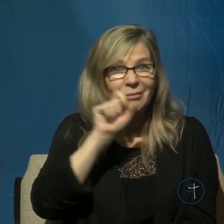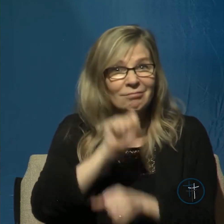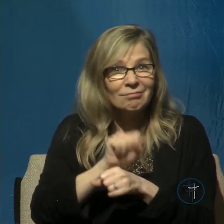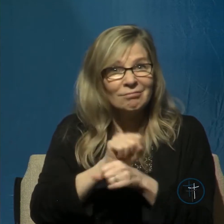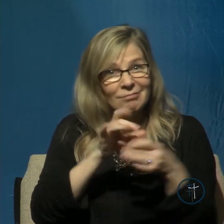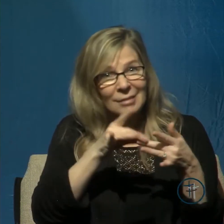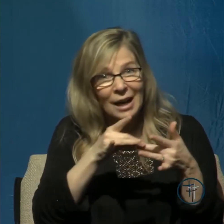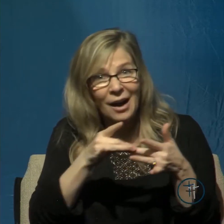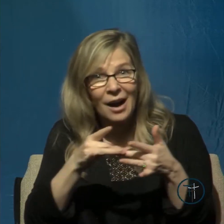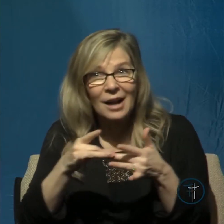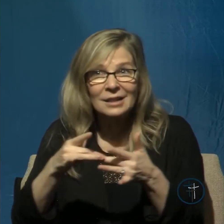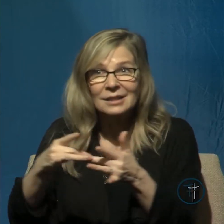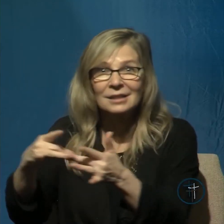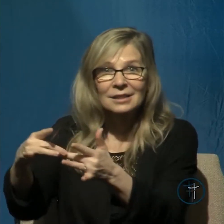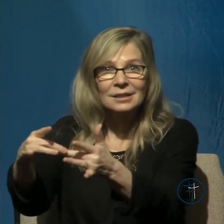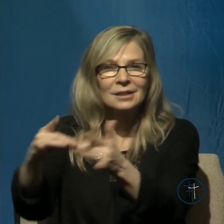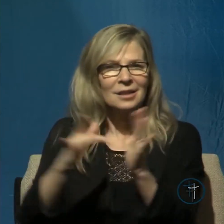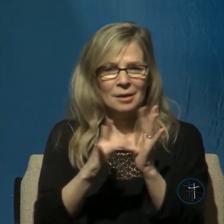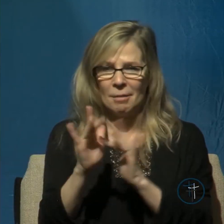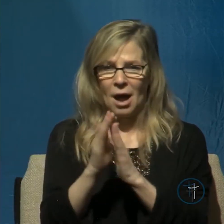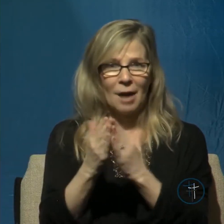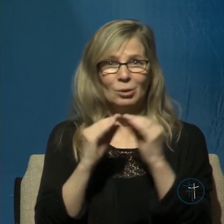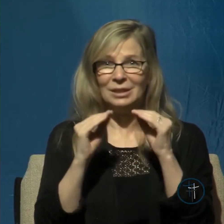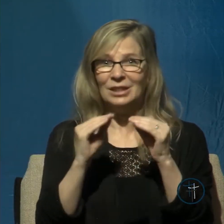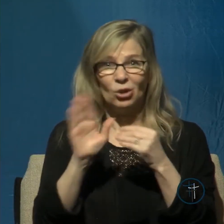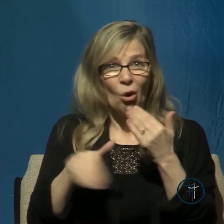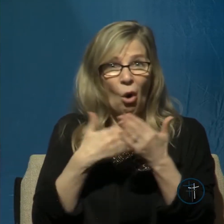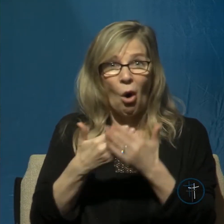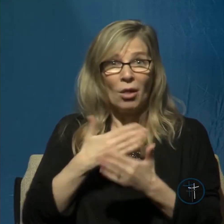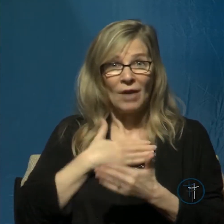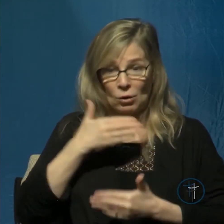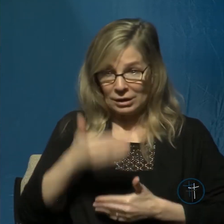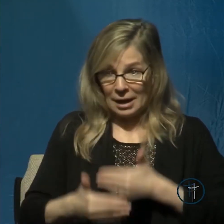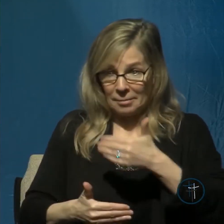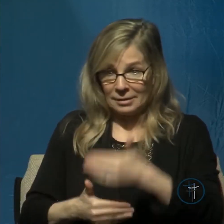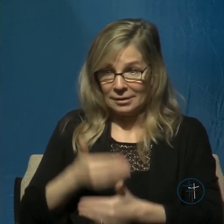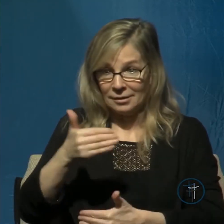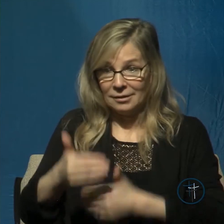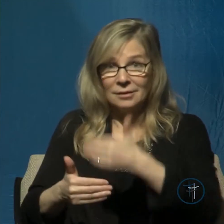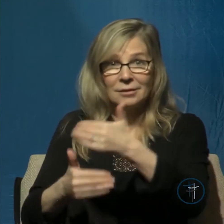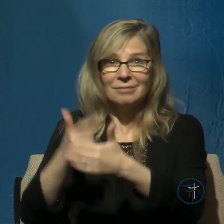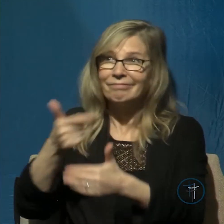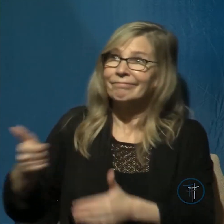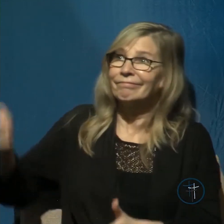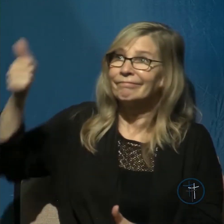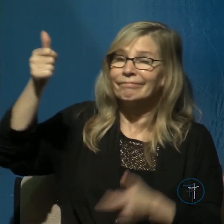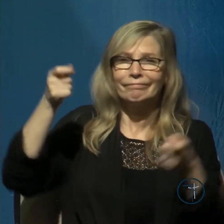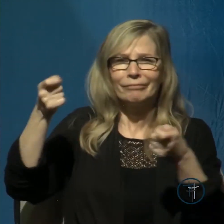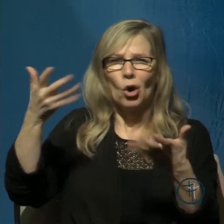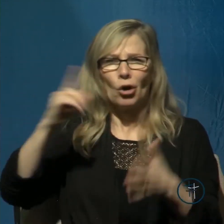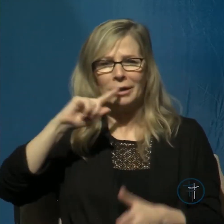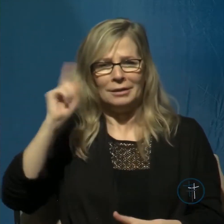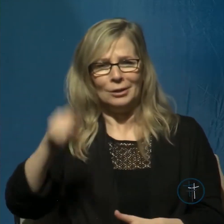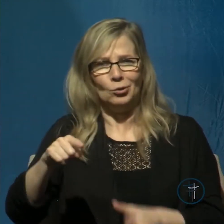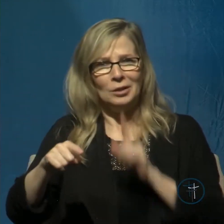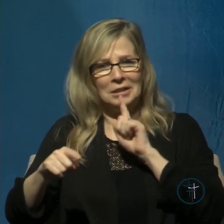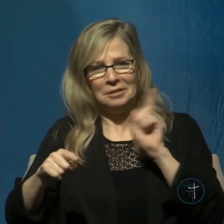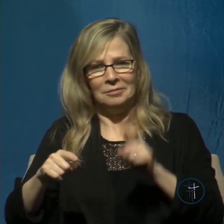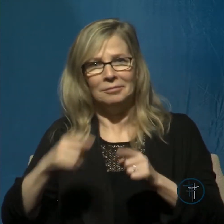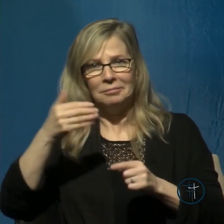The Bible teaches that all of our steps are sovereignly ordained, decreed by God. We read, for